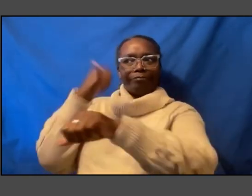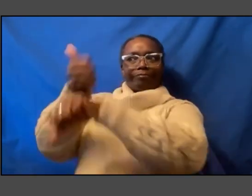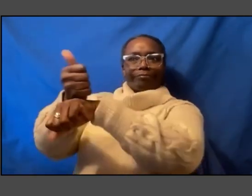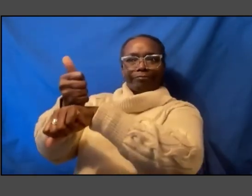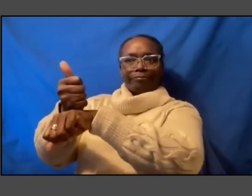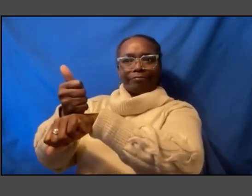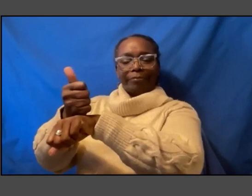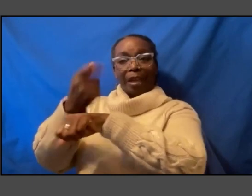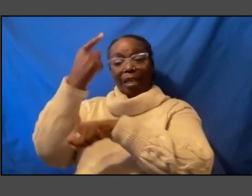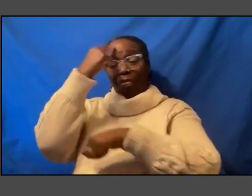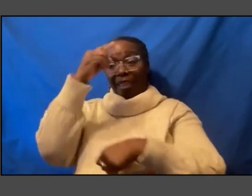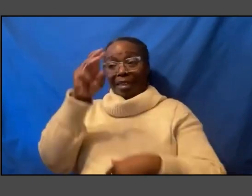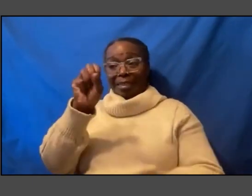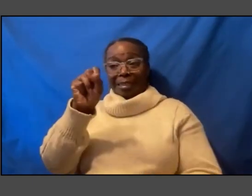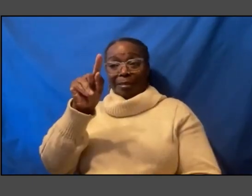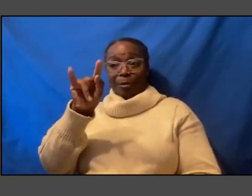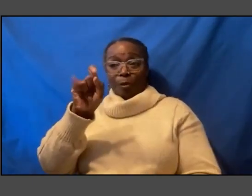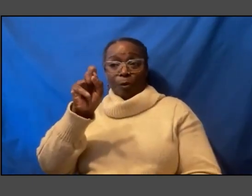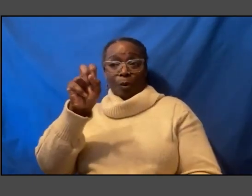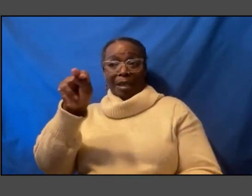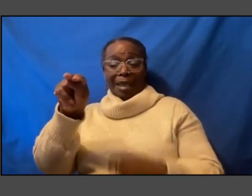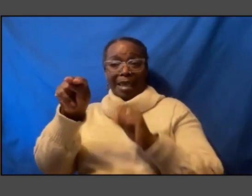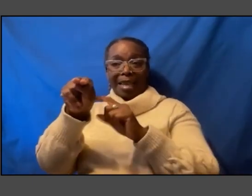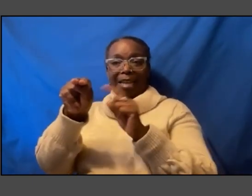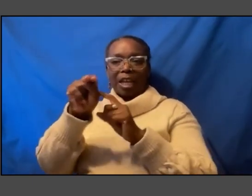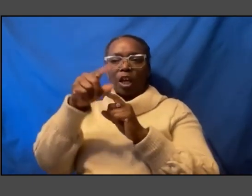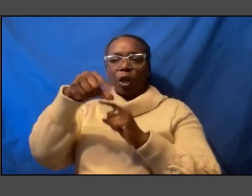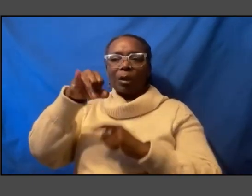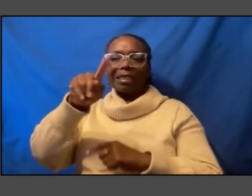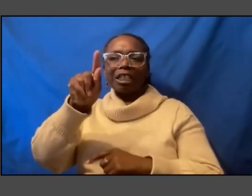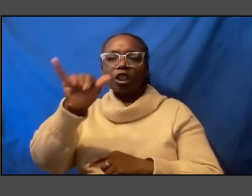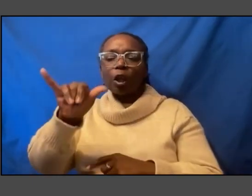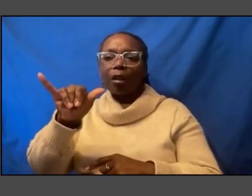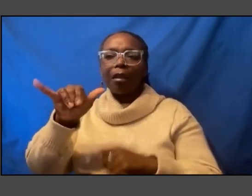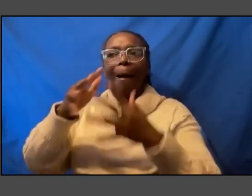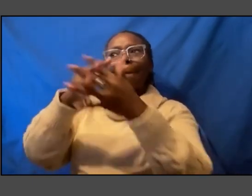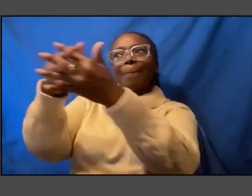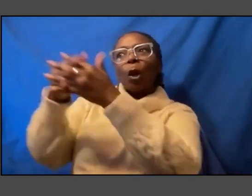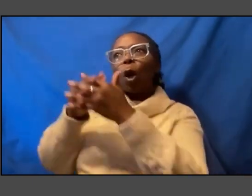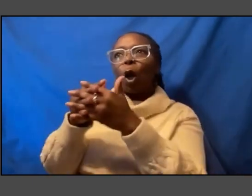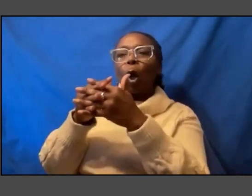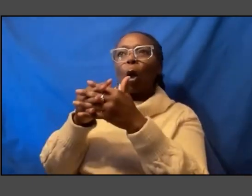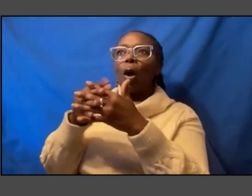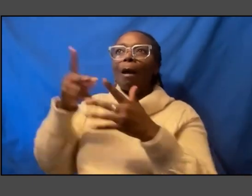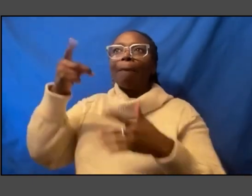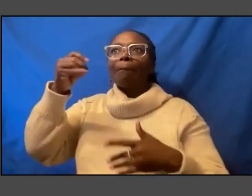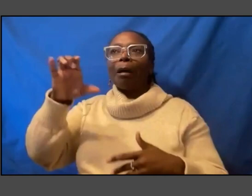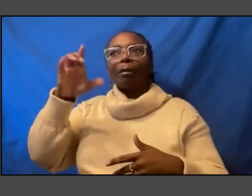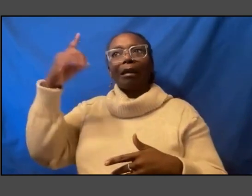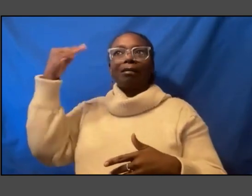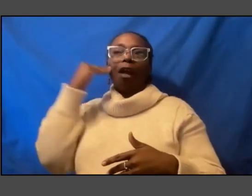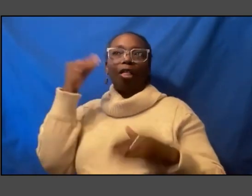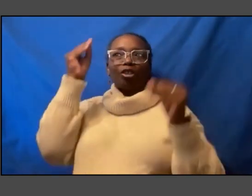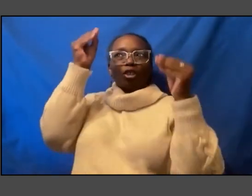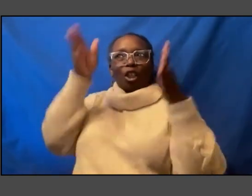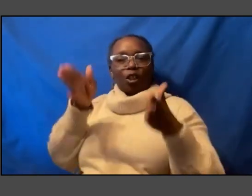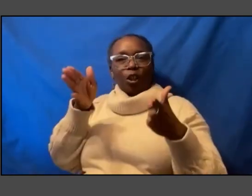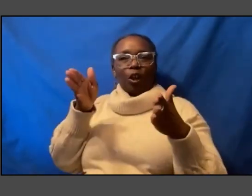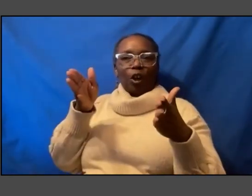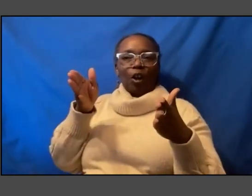as quintessentially America's public knowledge teacher I mean public knowledge is taught in many places but I don't